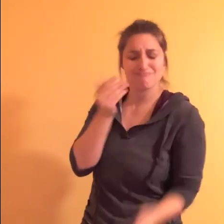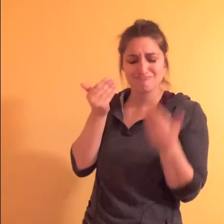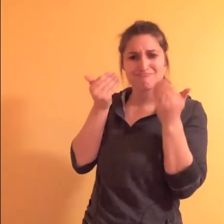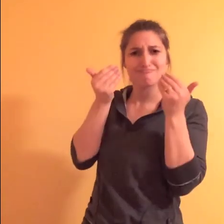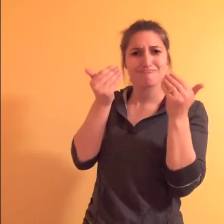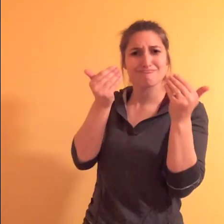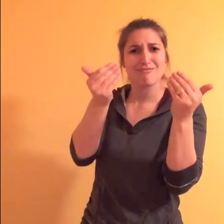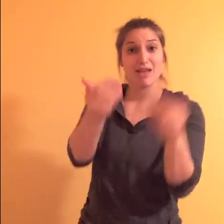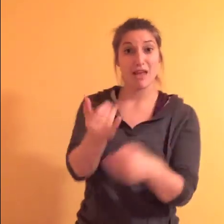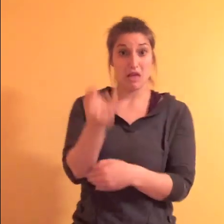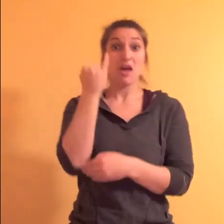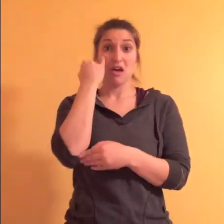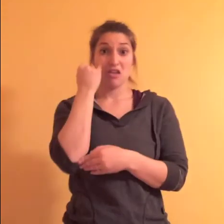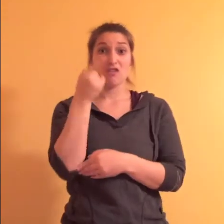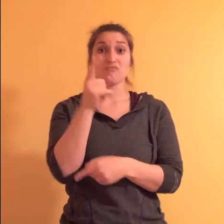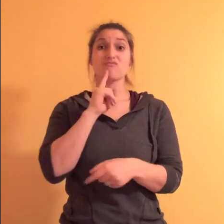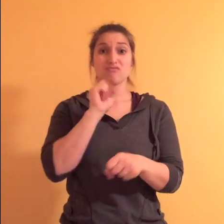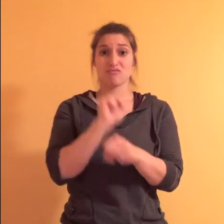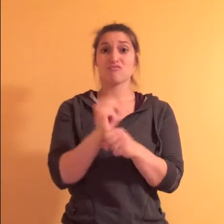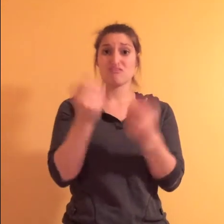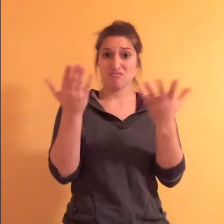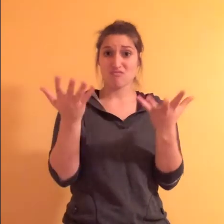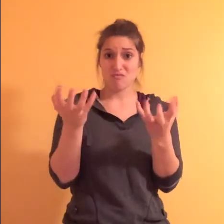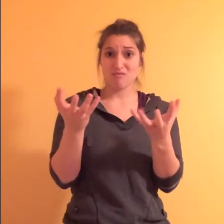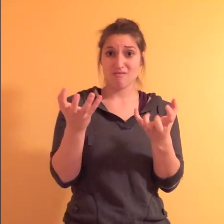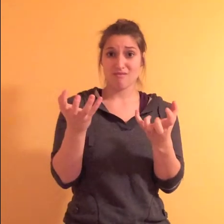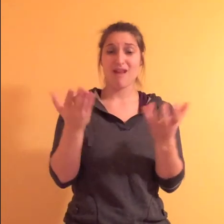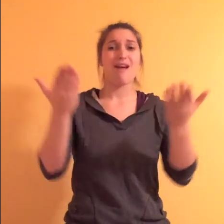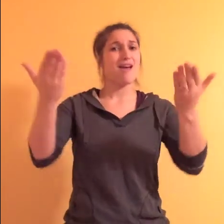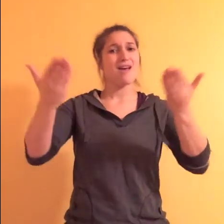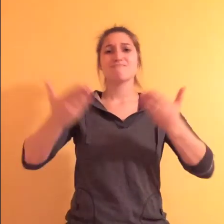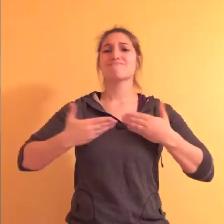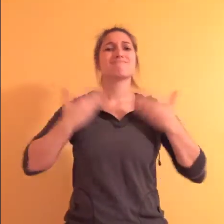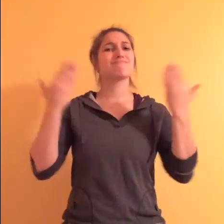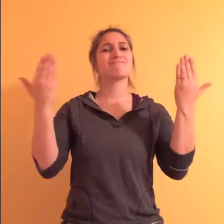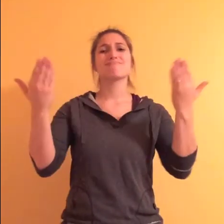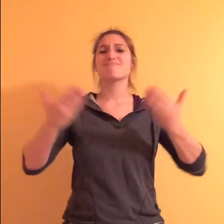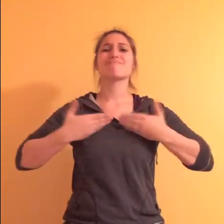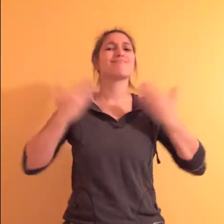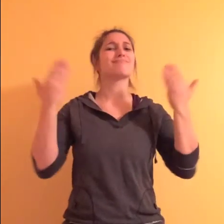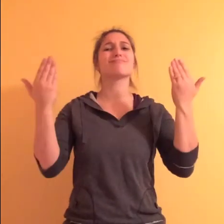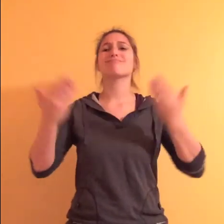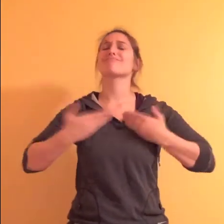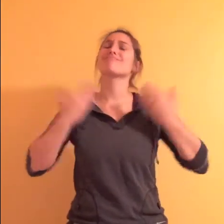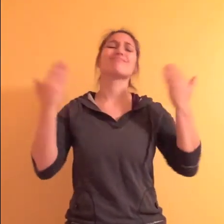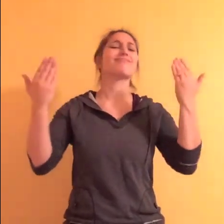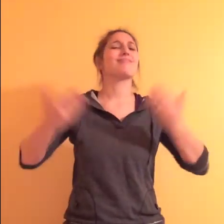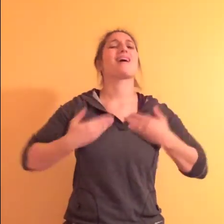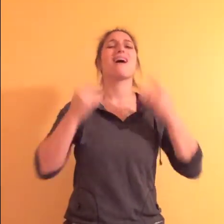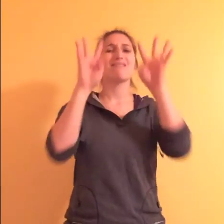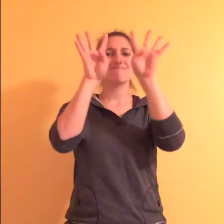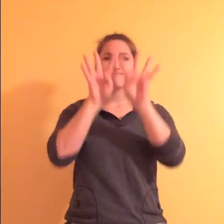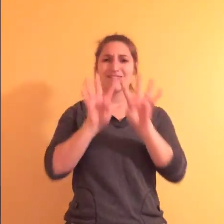marijuana, if you really, really, really want to go. Have a happy, happy, happy, happy